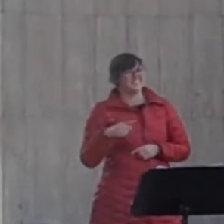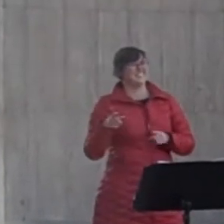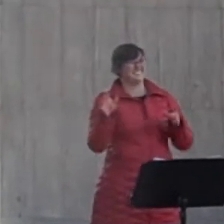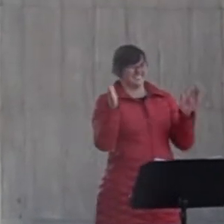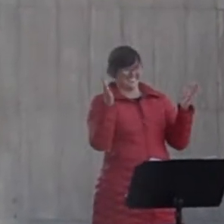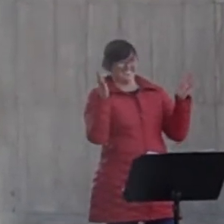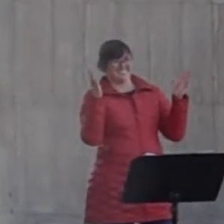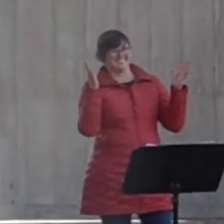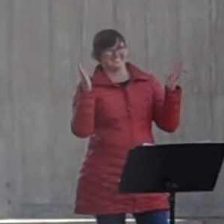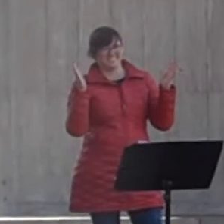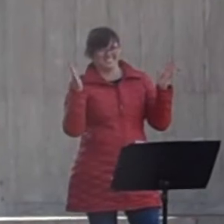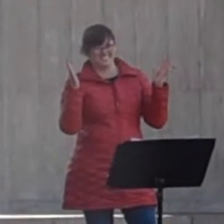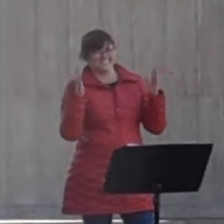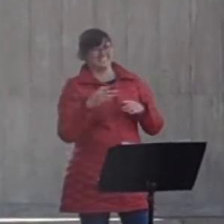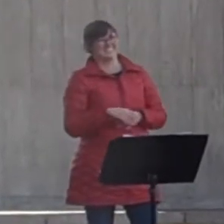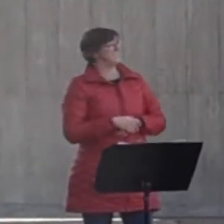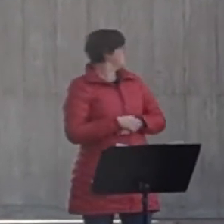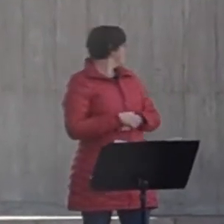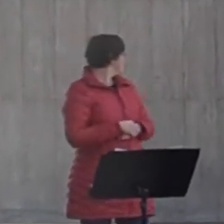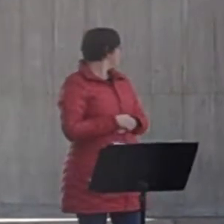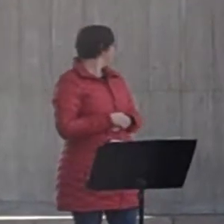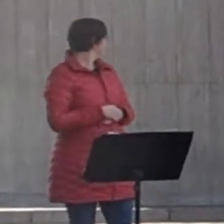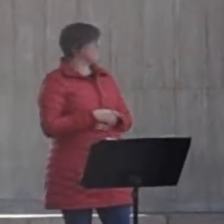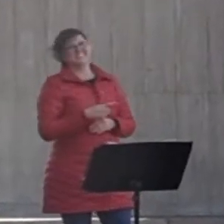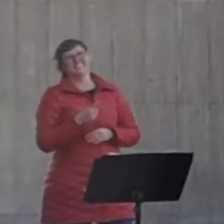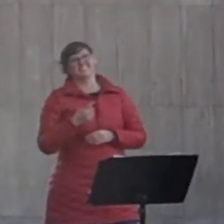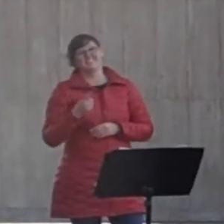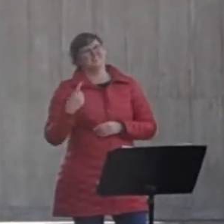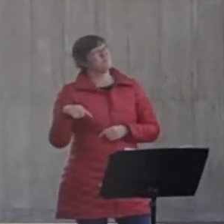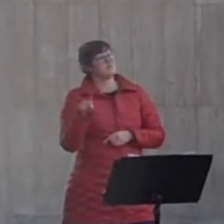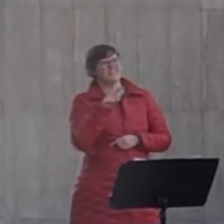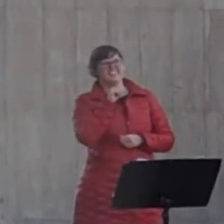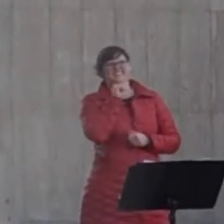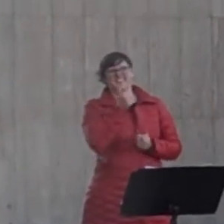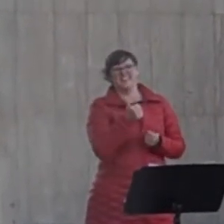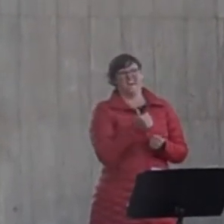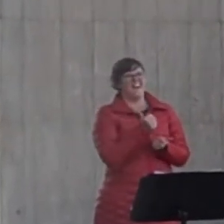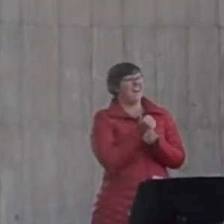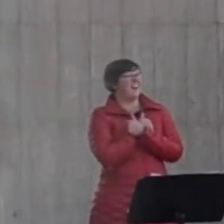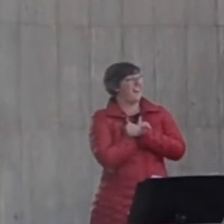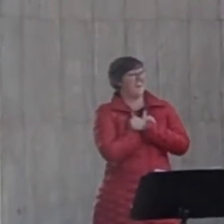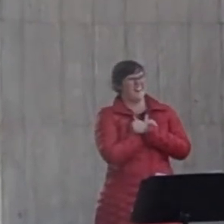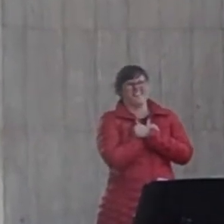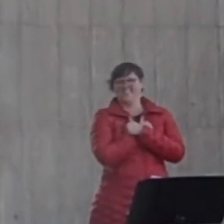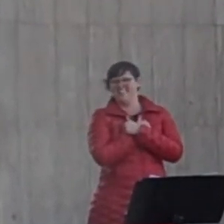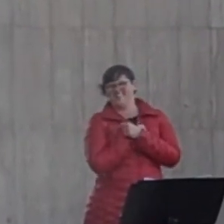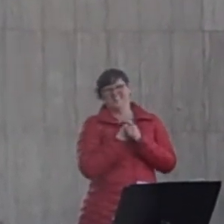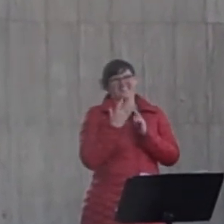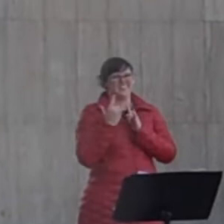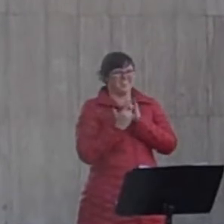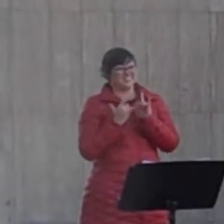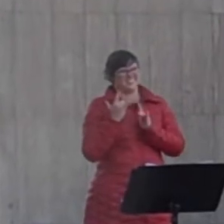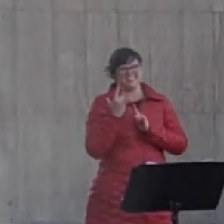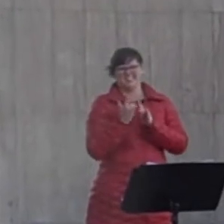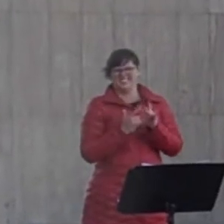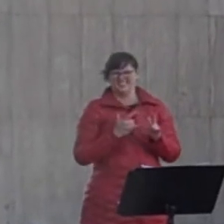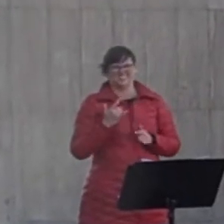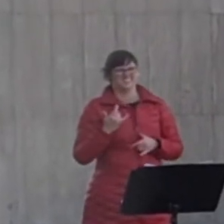We weren't lovers like that. And besides,